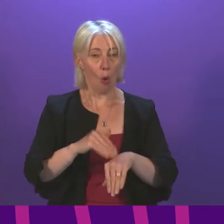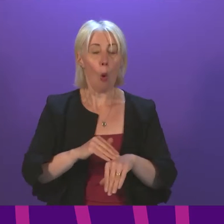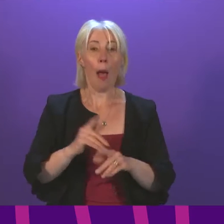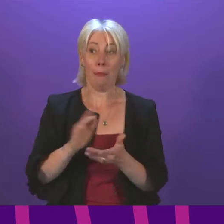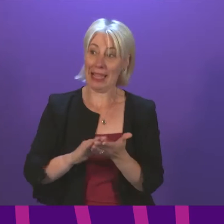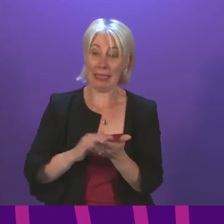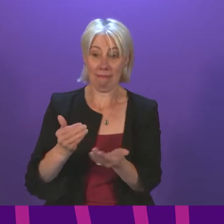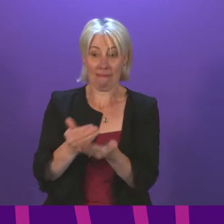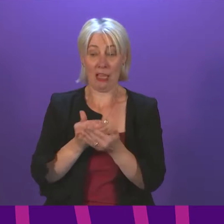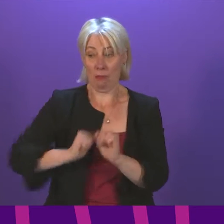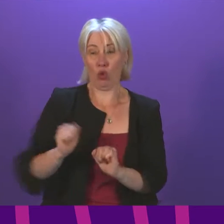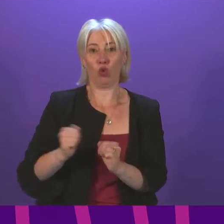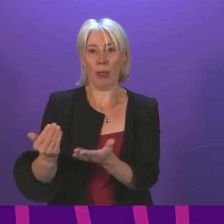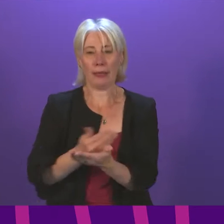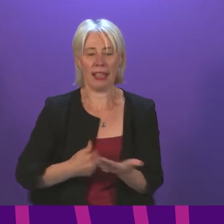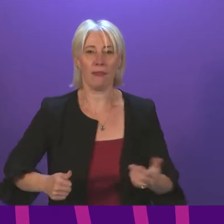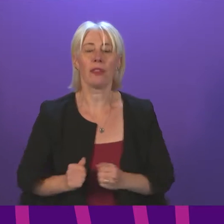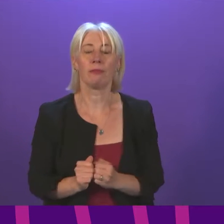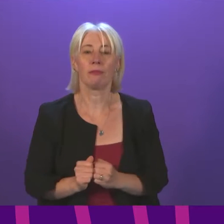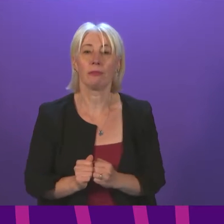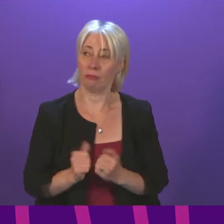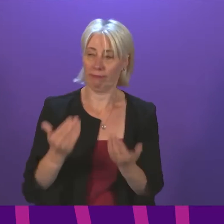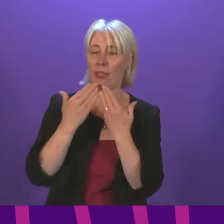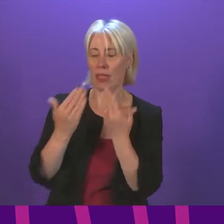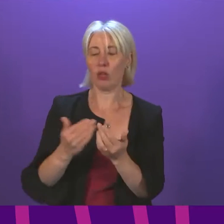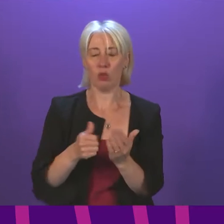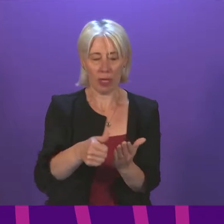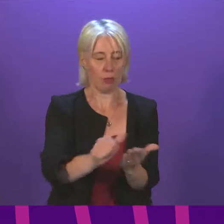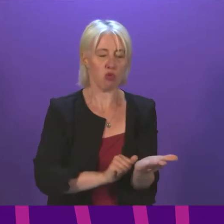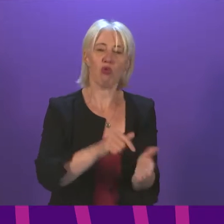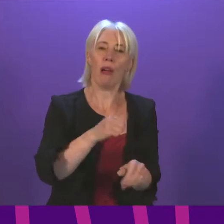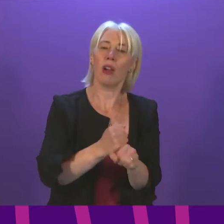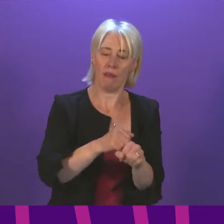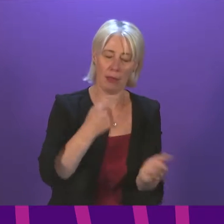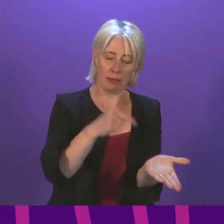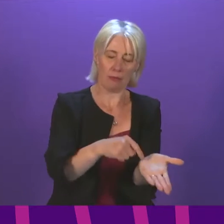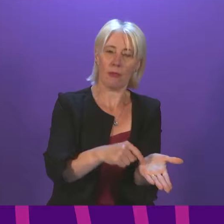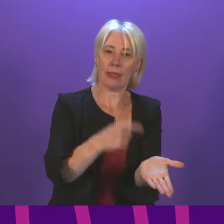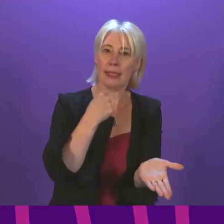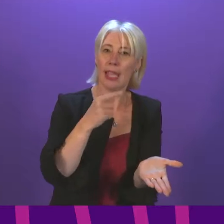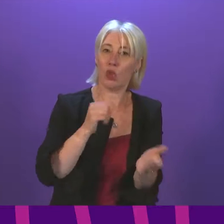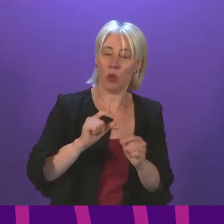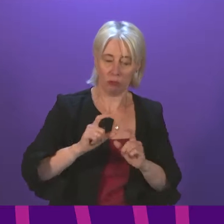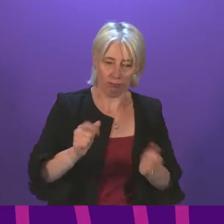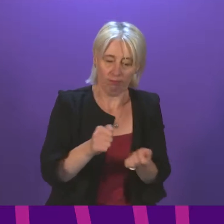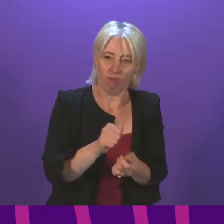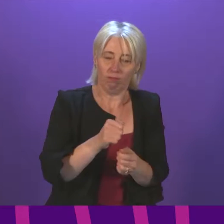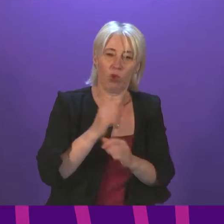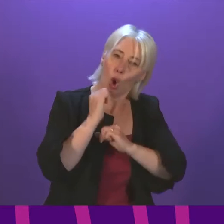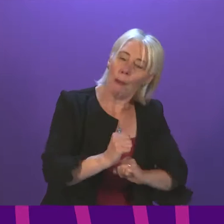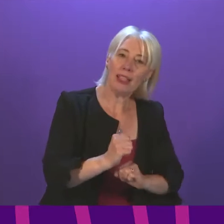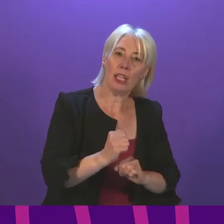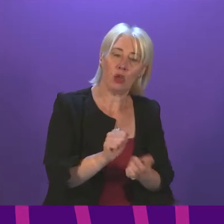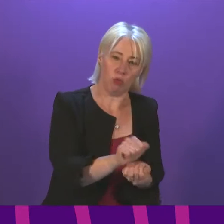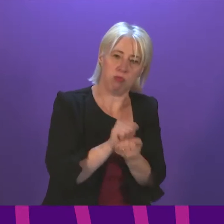Secretary. Can I thank the member for the question? The Programme for Government, of course, does lay out the fact that we have committed to protecting the police resource budget in real